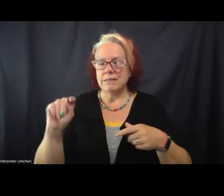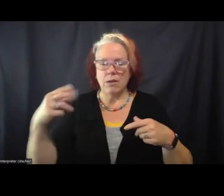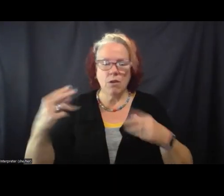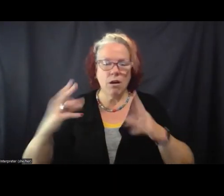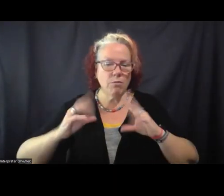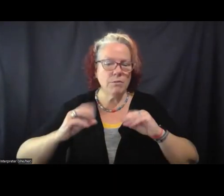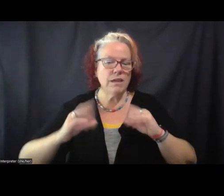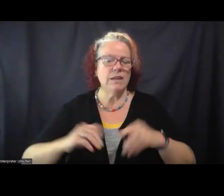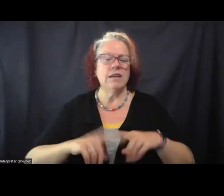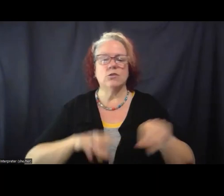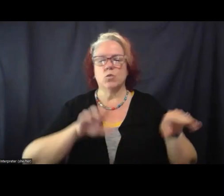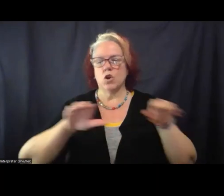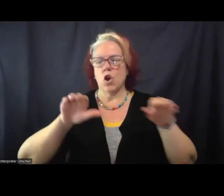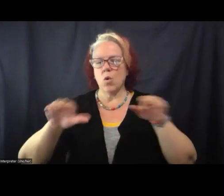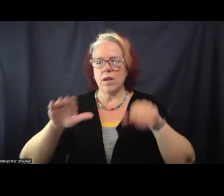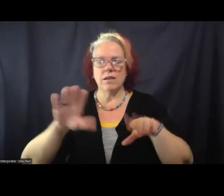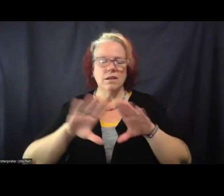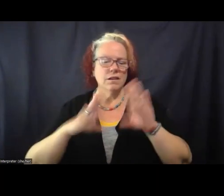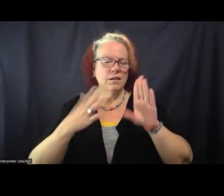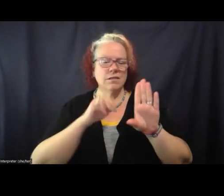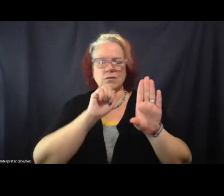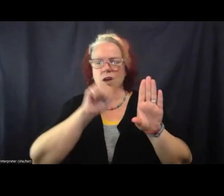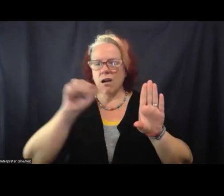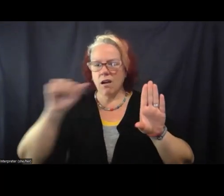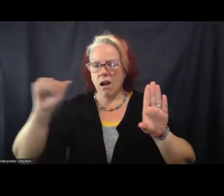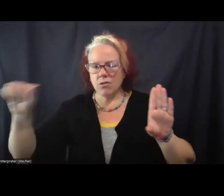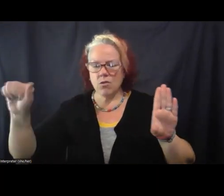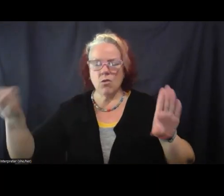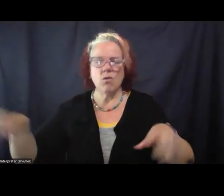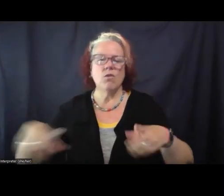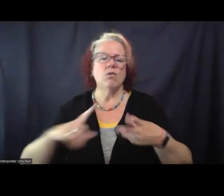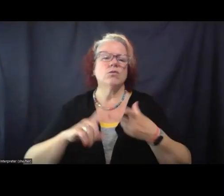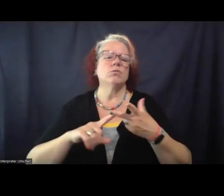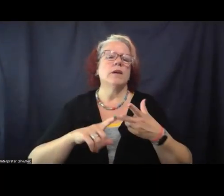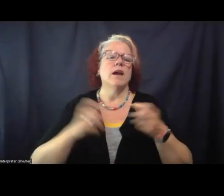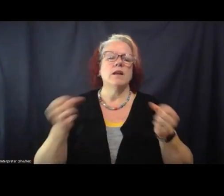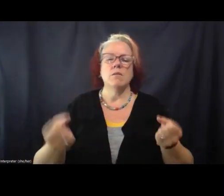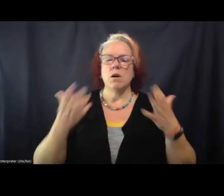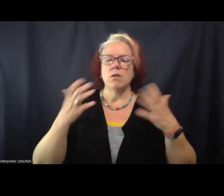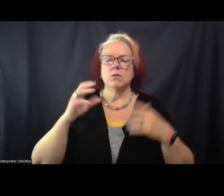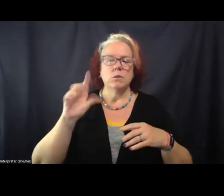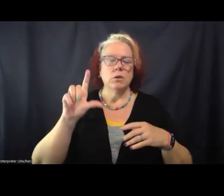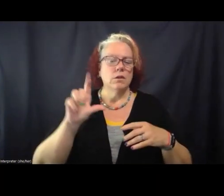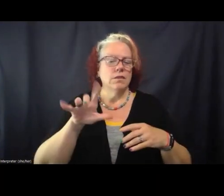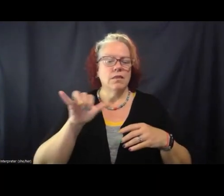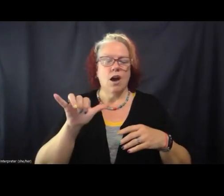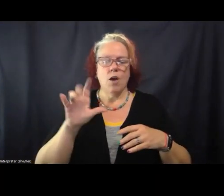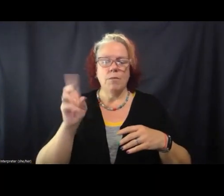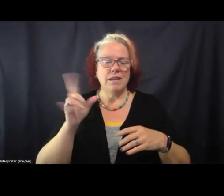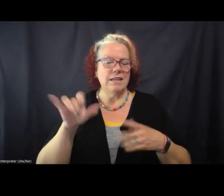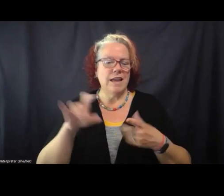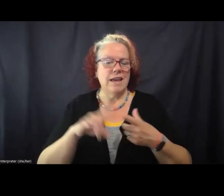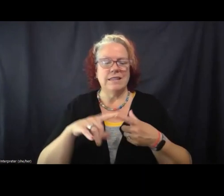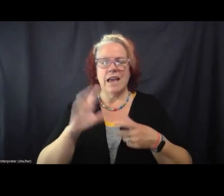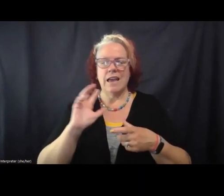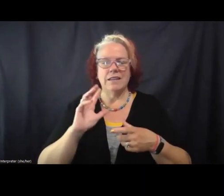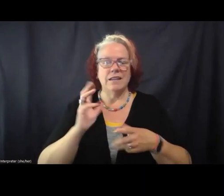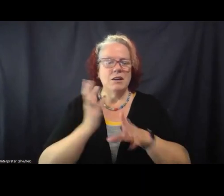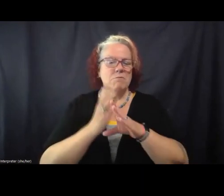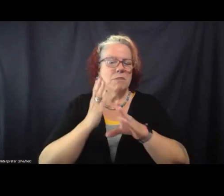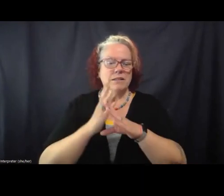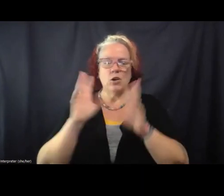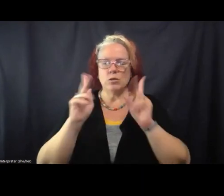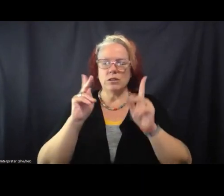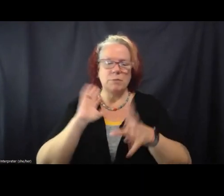We organized multiple lobby days, bringing busloads of people and matching t-shirts down